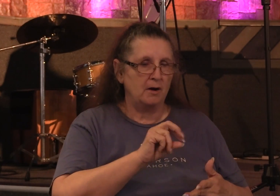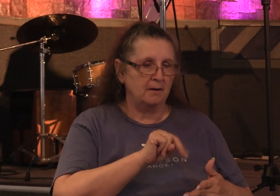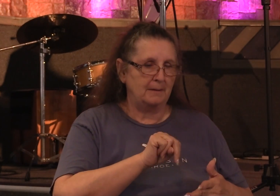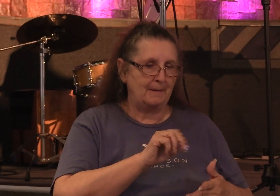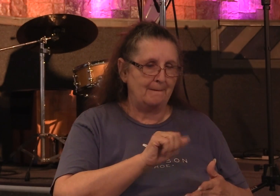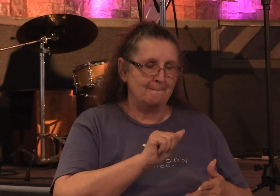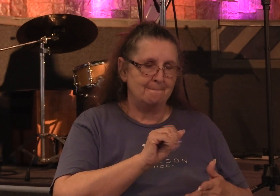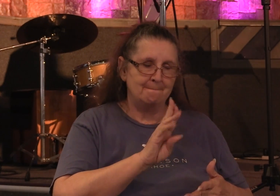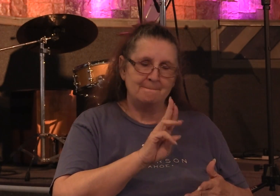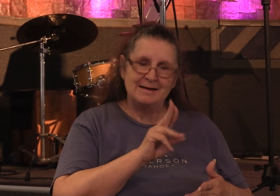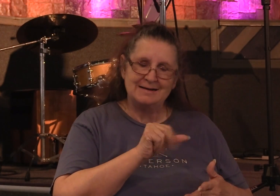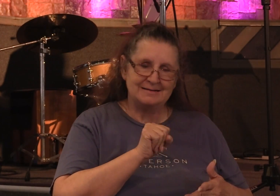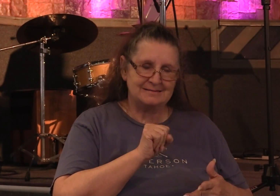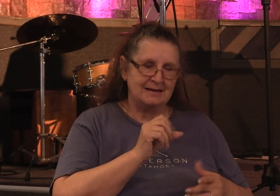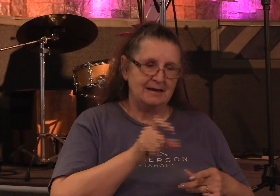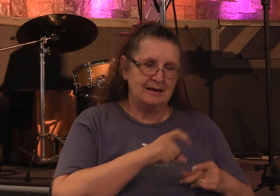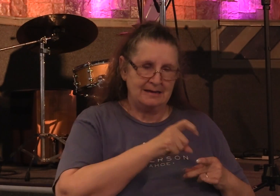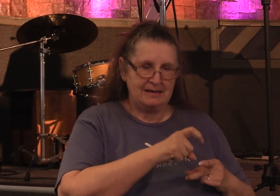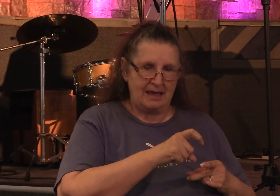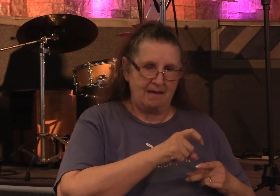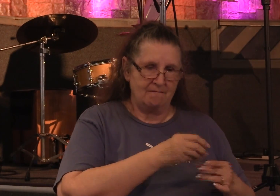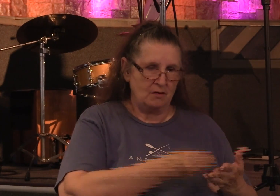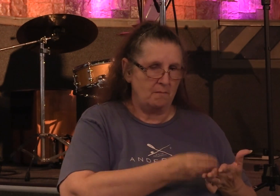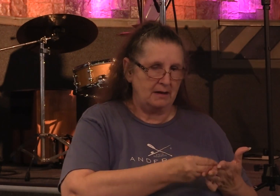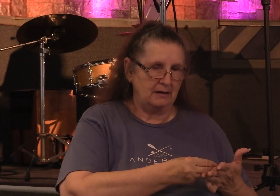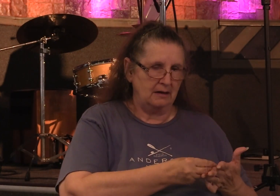not to be noticed by men or